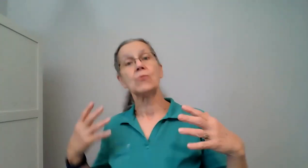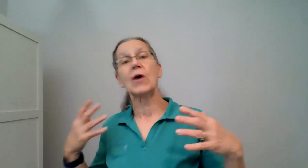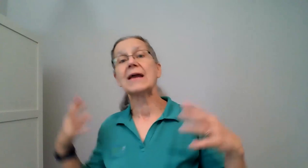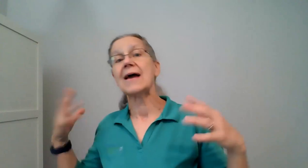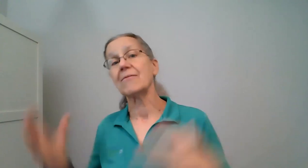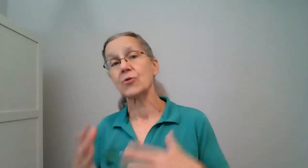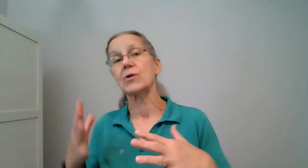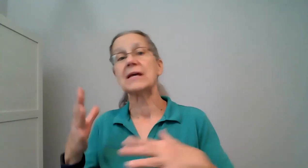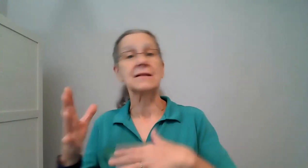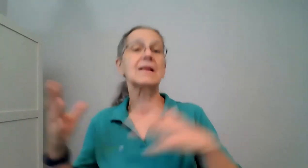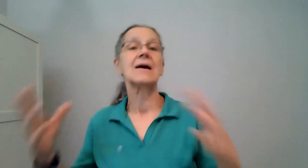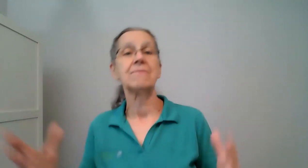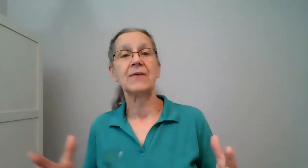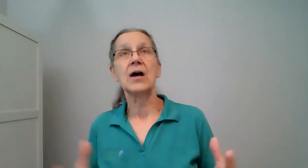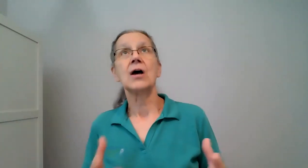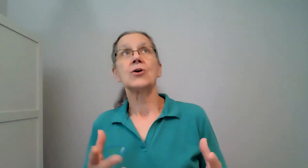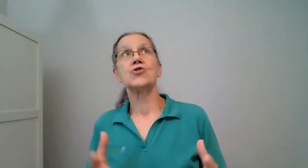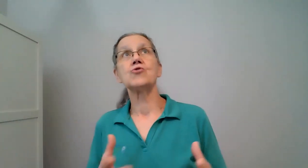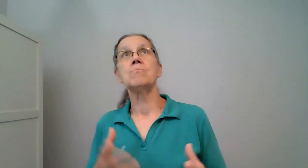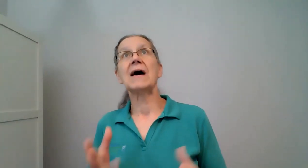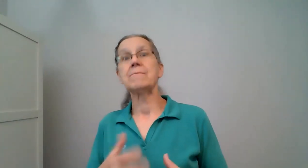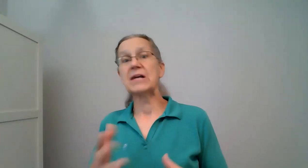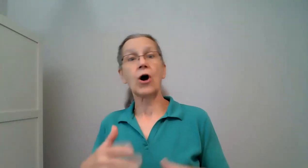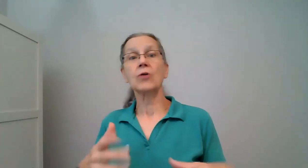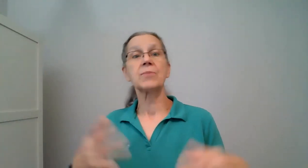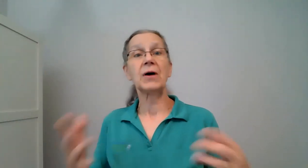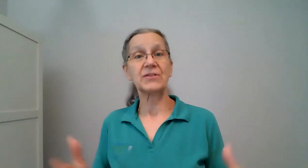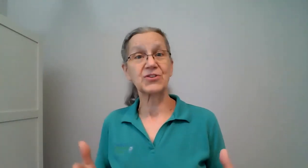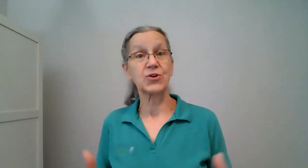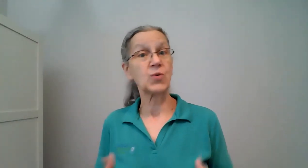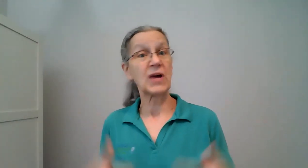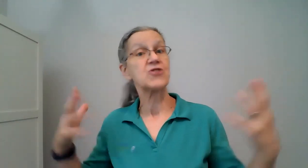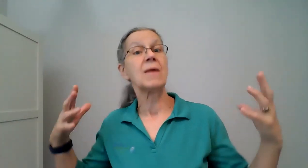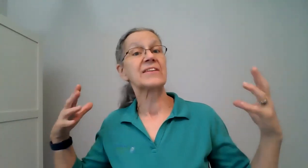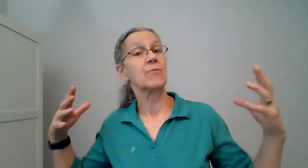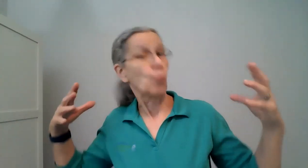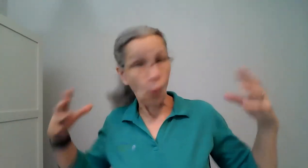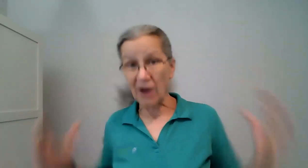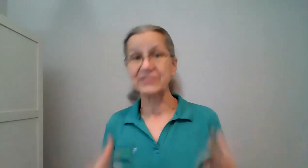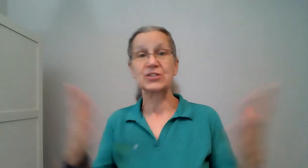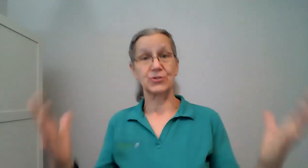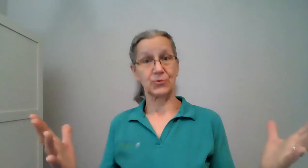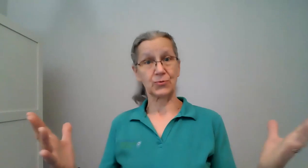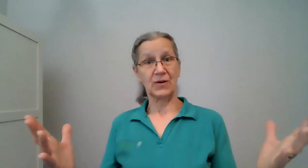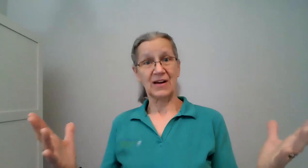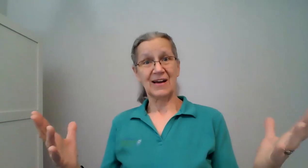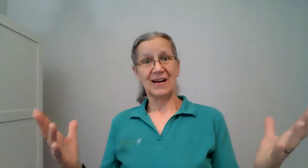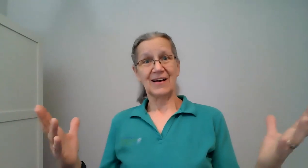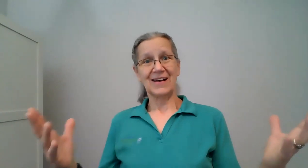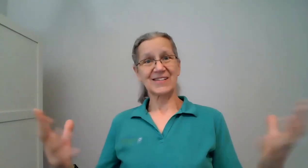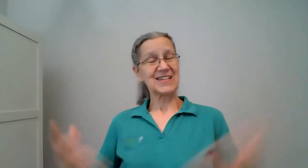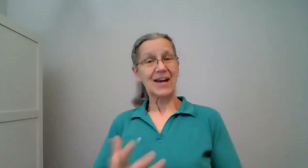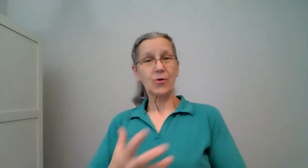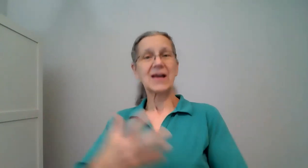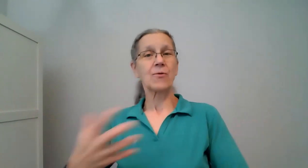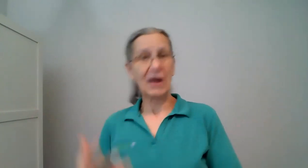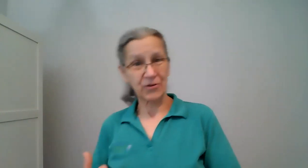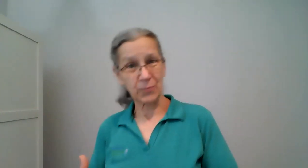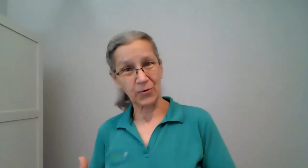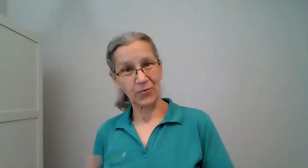whatever in life you might be called upon to do and you might want to do it's carrying while you move